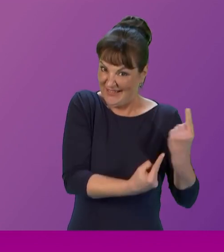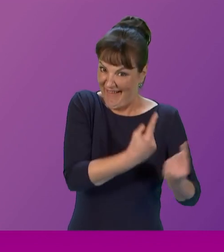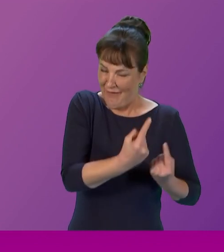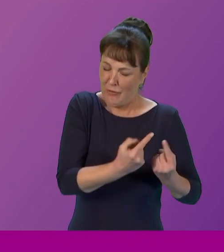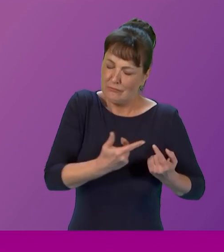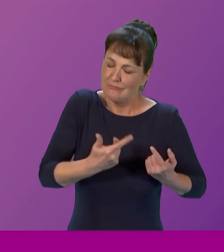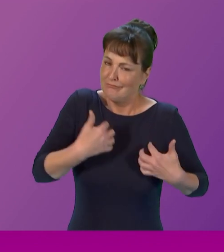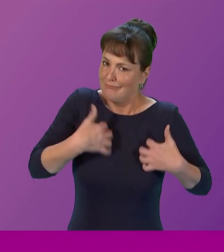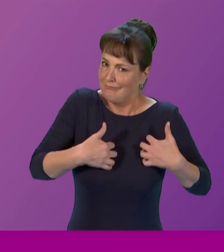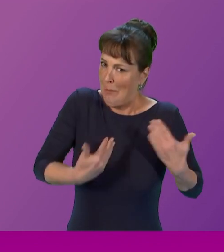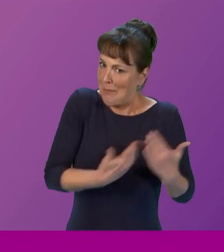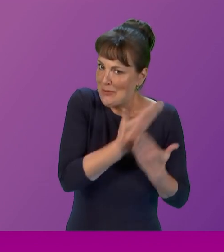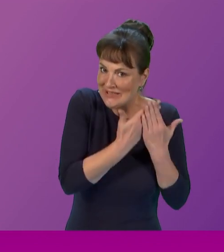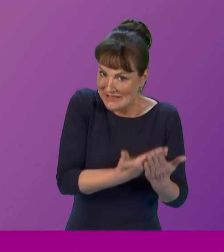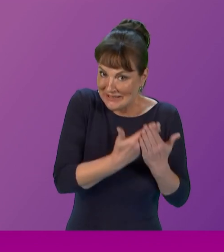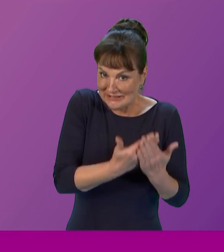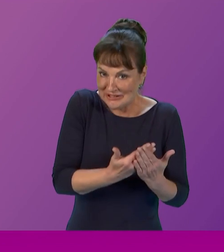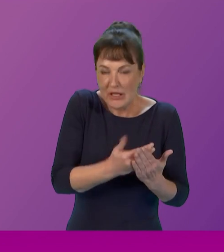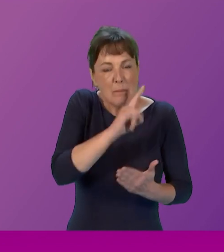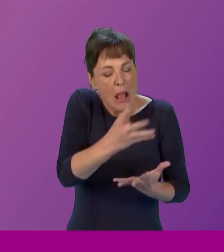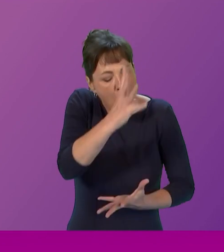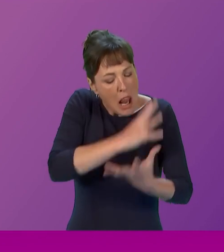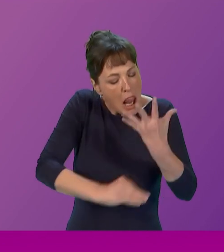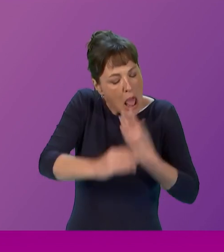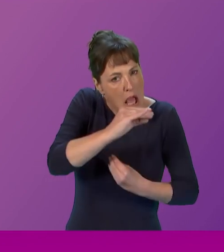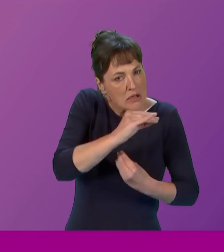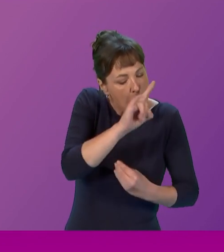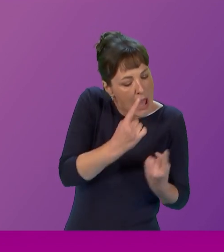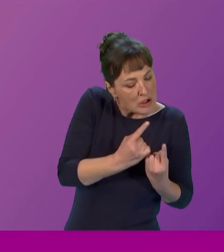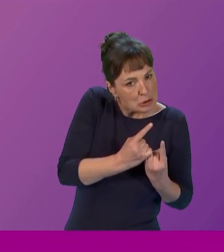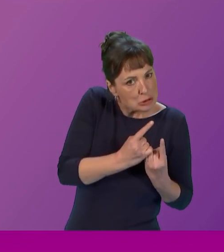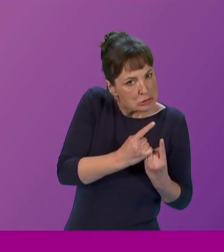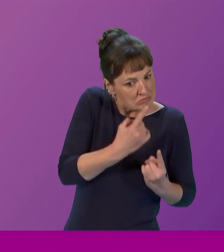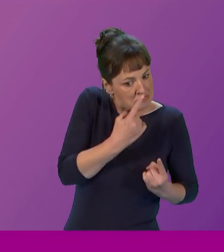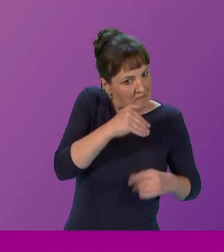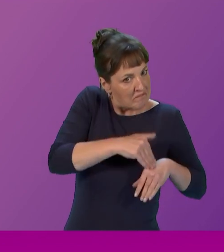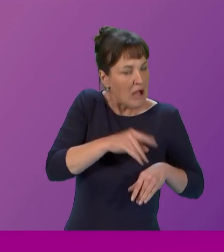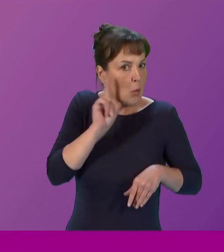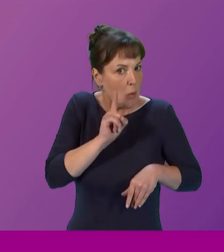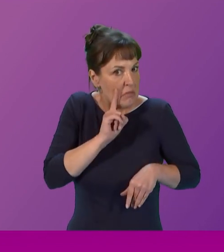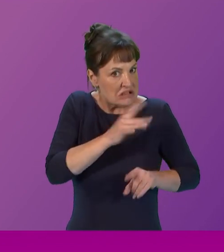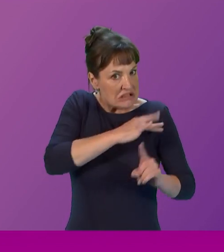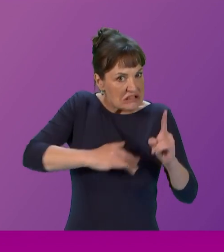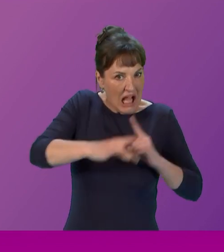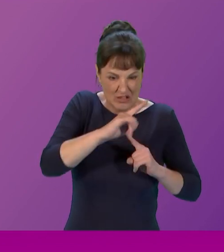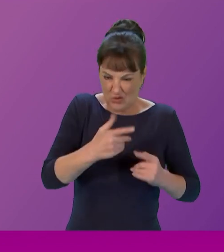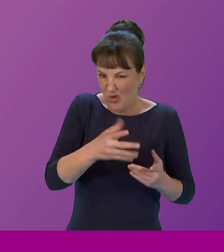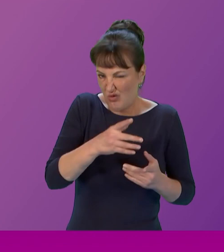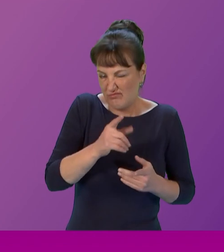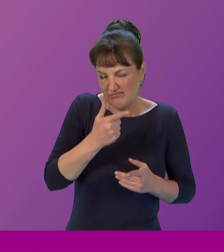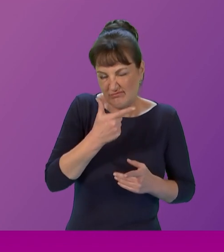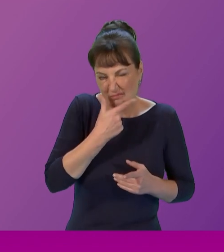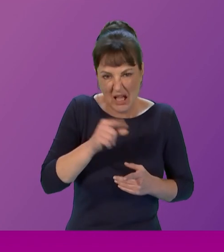studies student and has been learning about the issues facing women in society for example misogyny and the gender pay gap